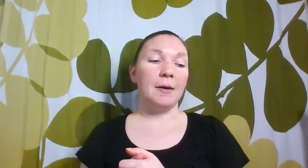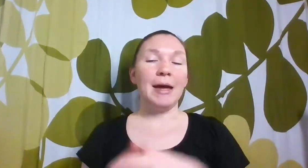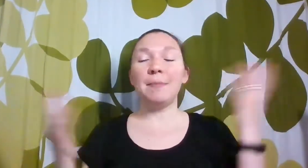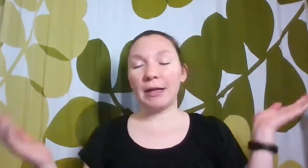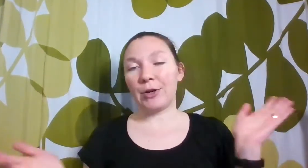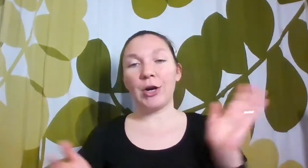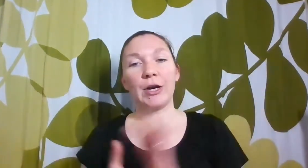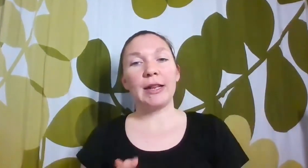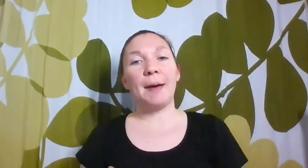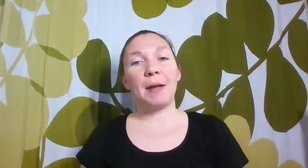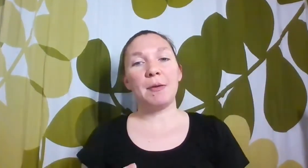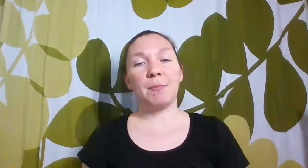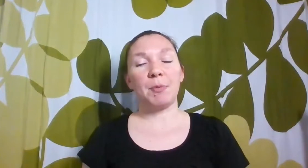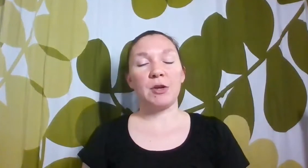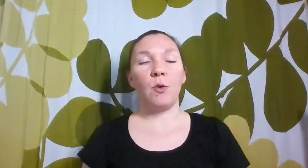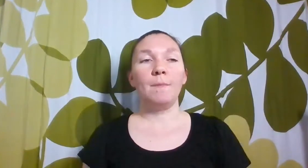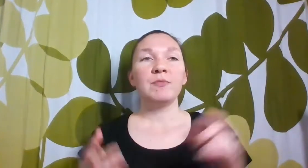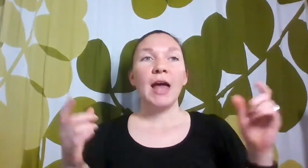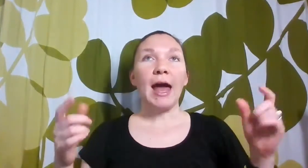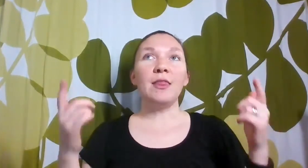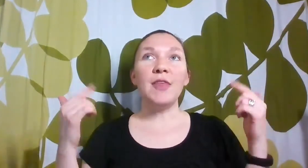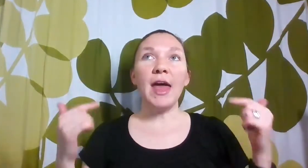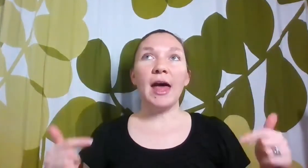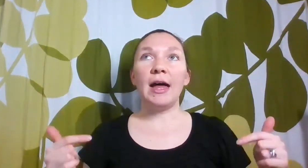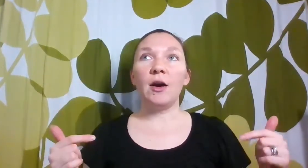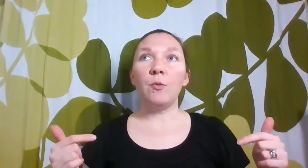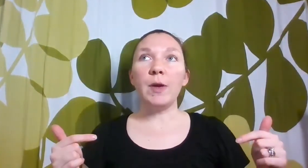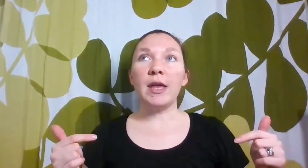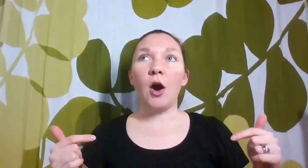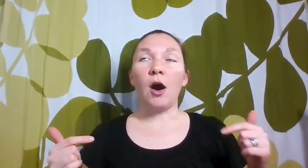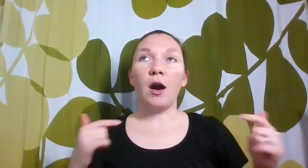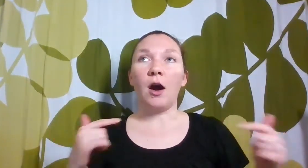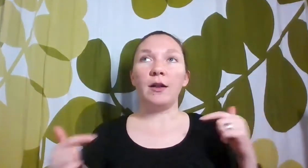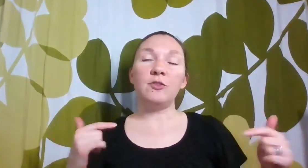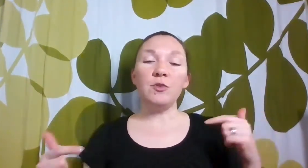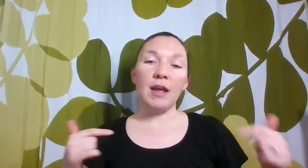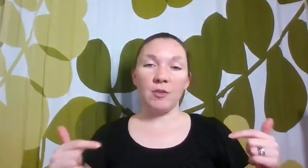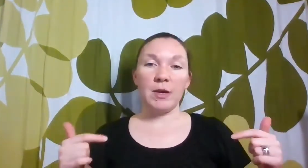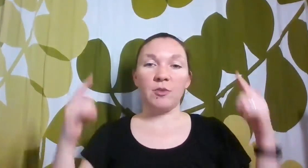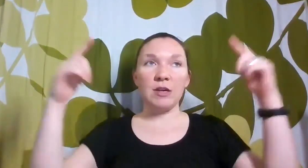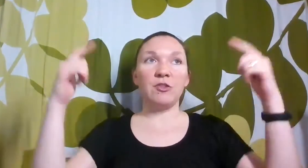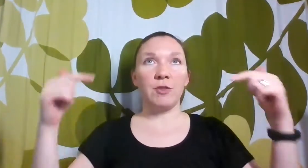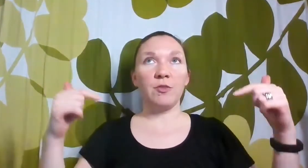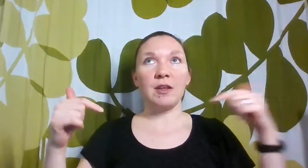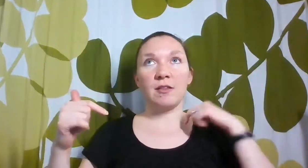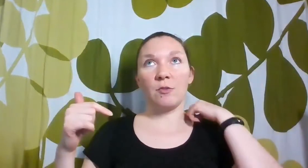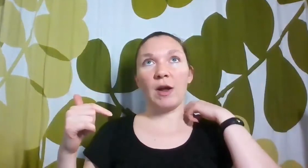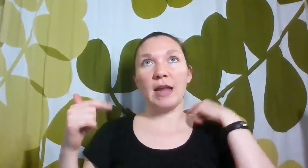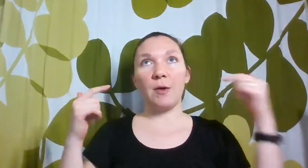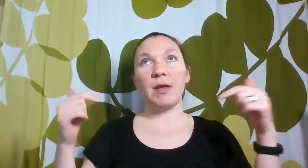And my learner agreed that might be pretty cool. And then we are on two days a week. So each of those things is one day a